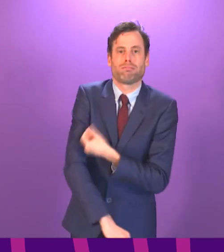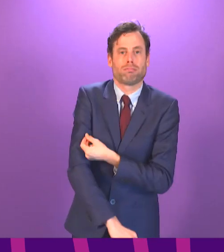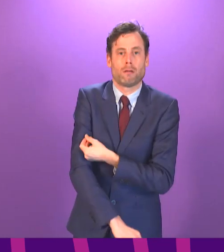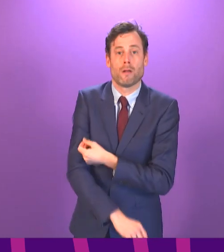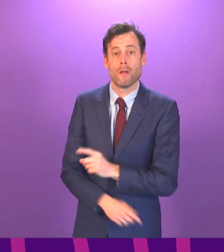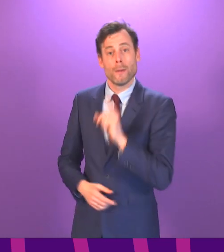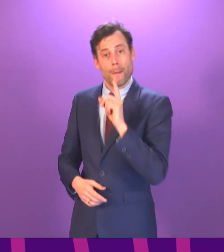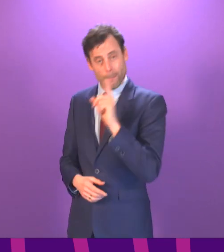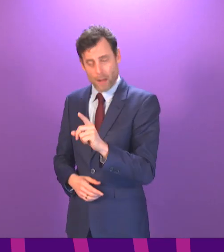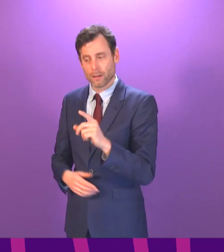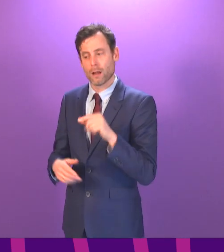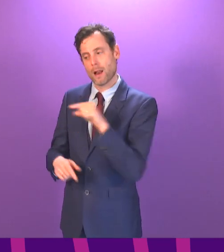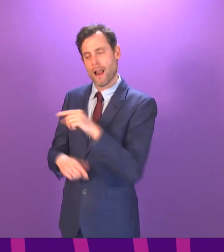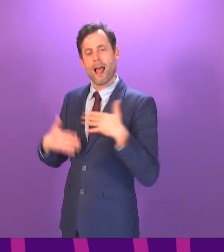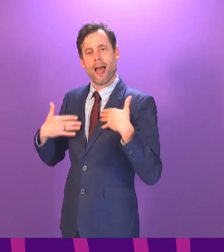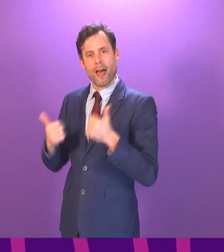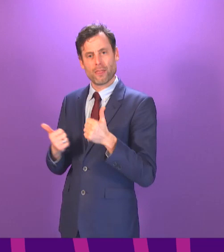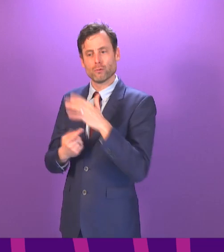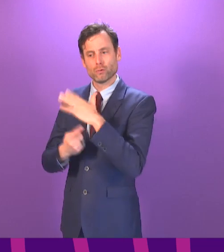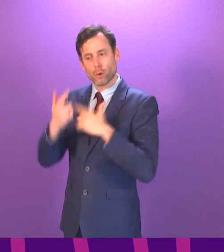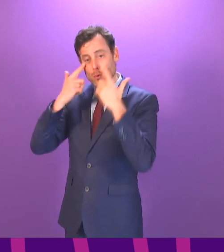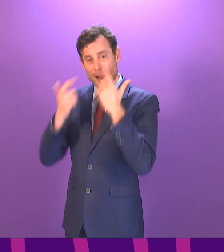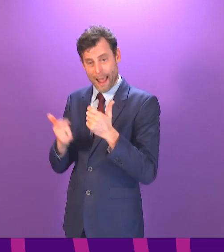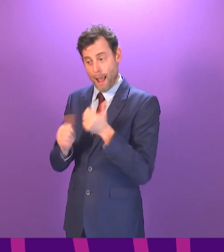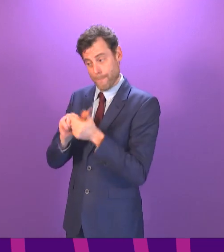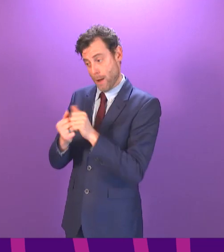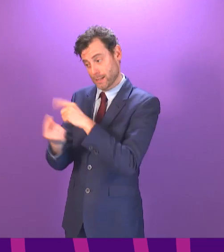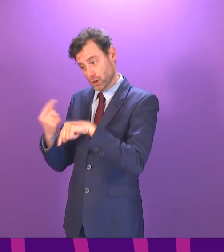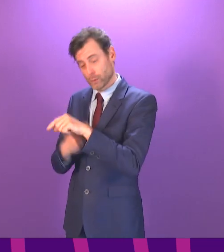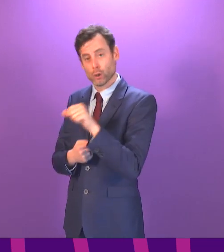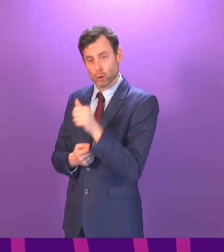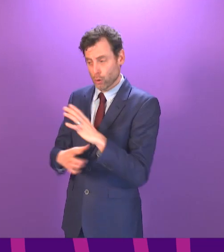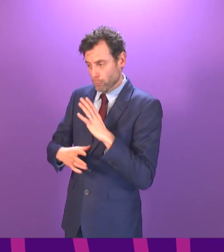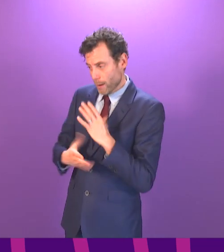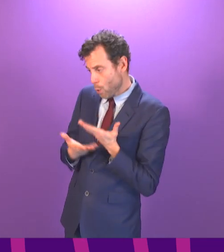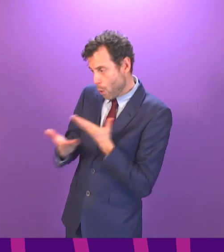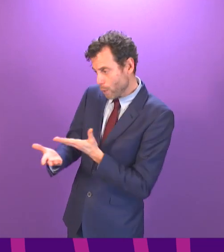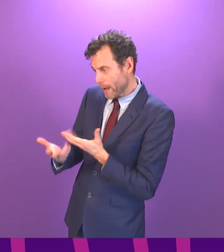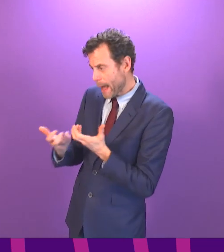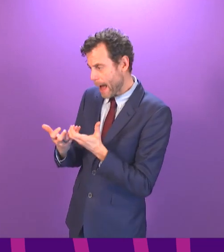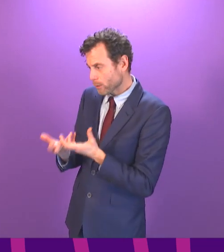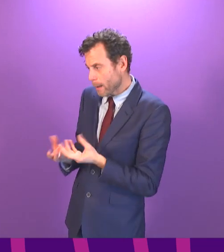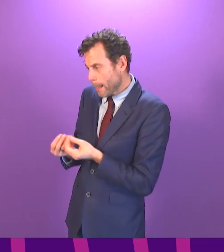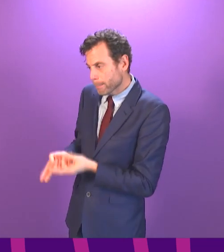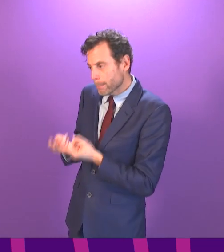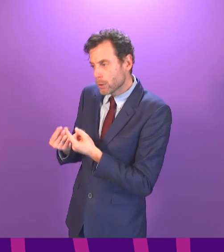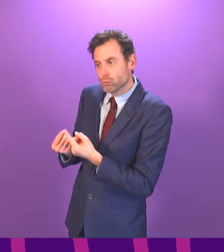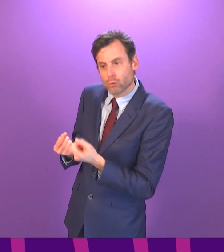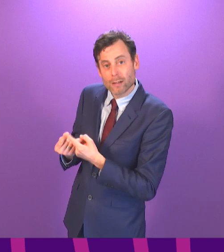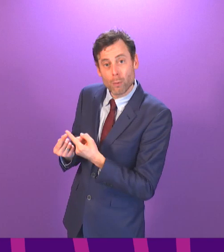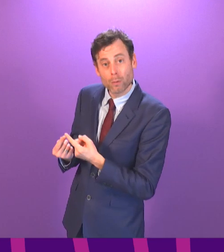also be offering to help with transport where somebody has to travel a bit more. So the new centre in Musselboro that I spoke about, that is